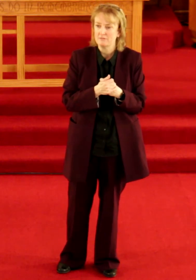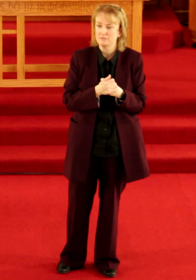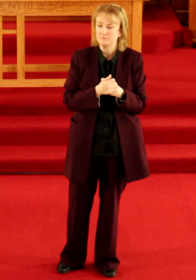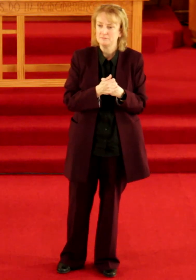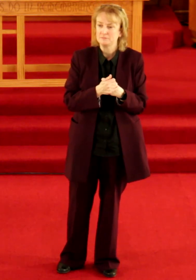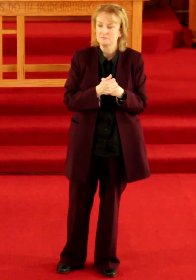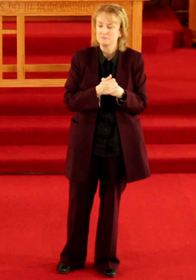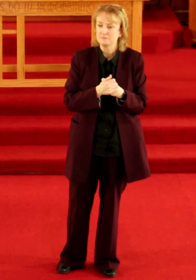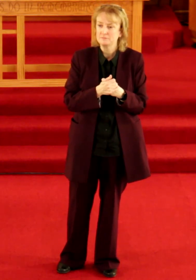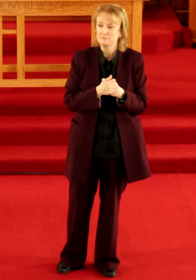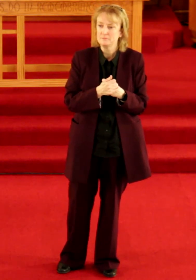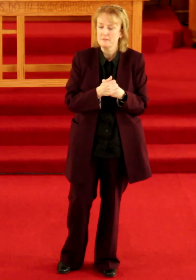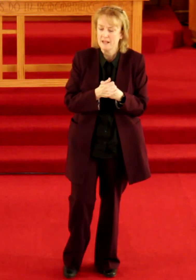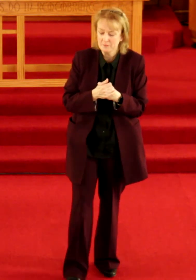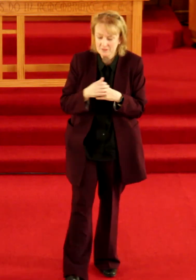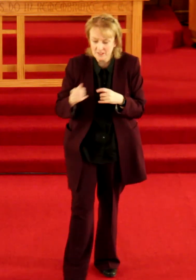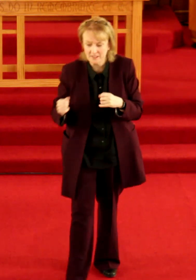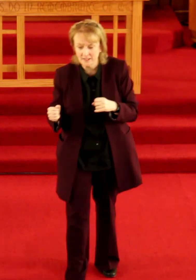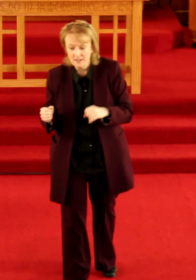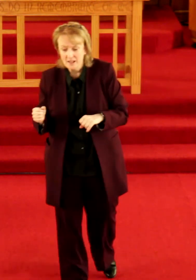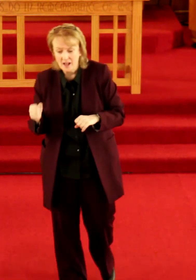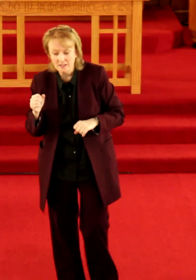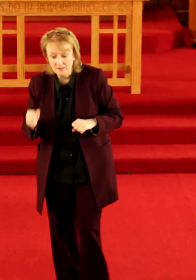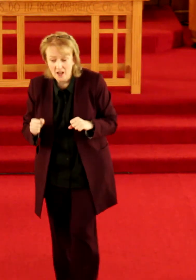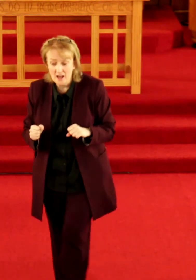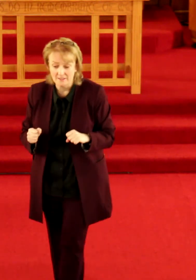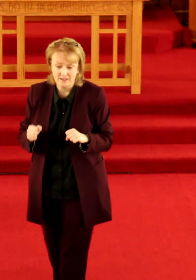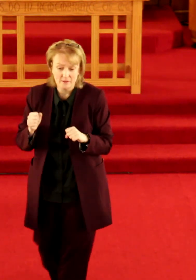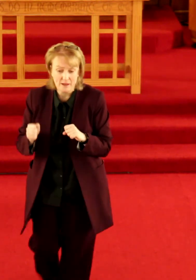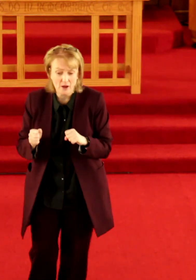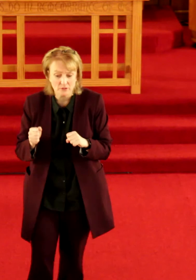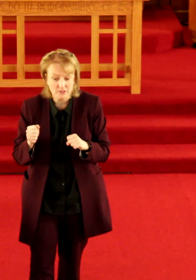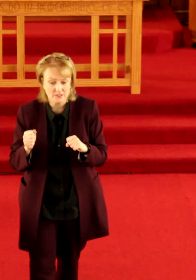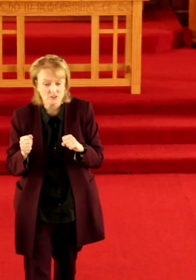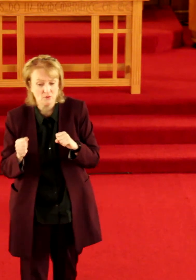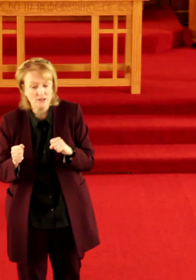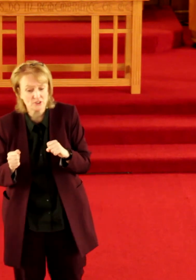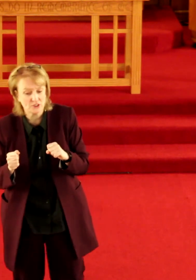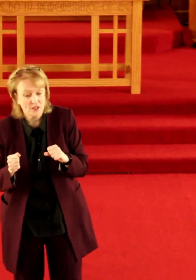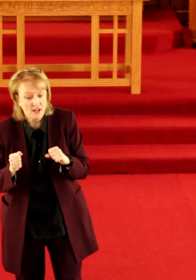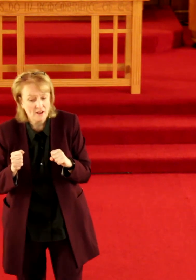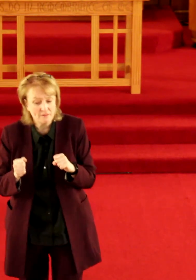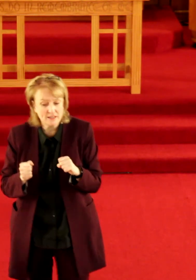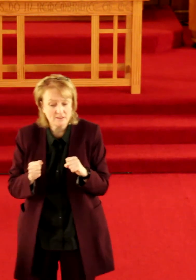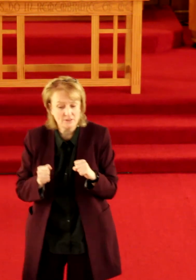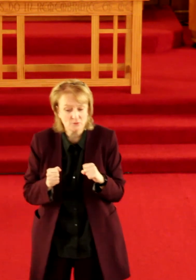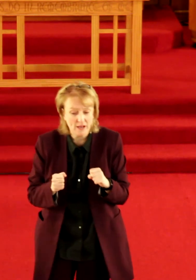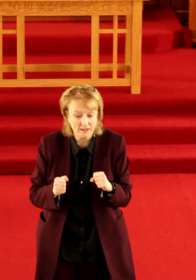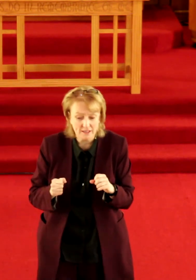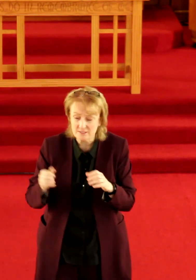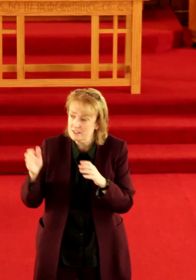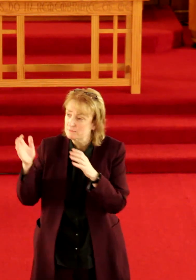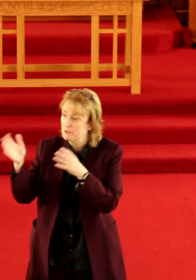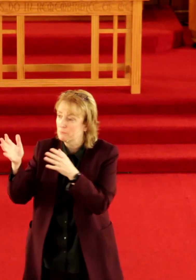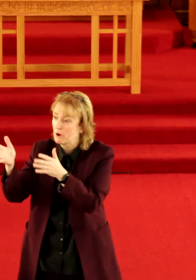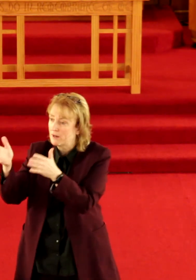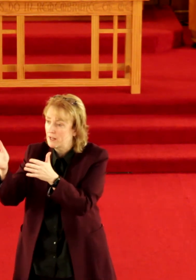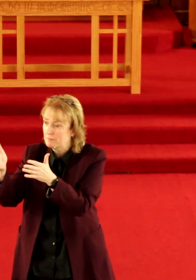I've been thinking a lot about this question of individuality since bill brought it up